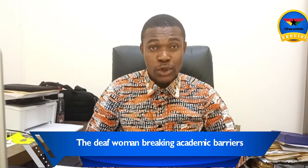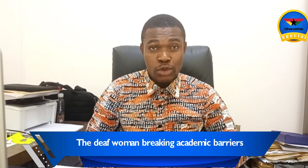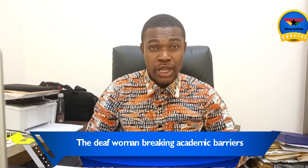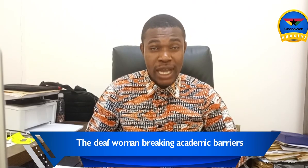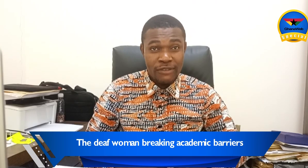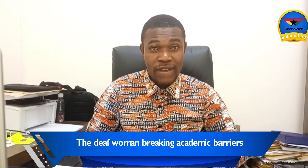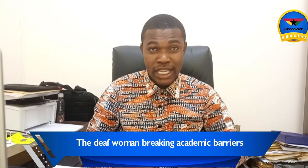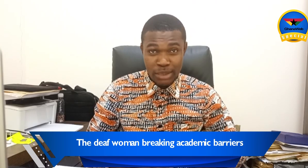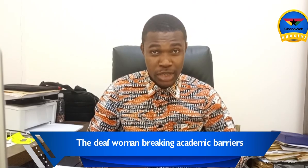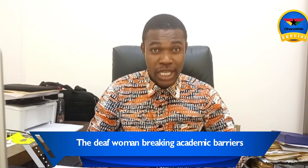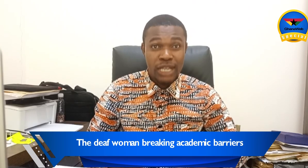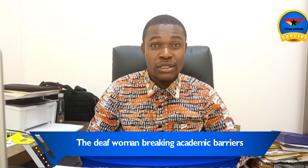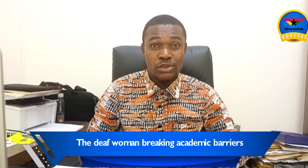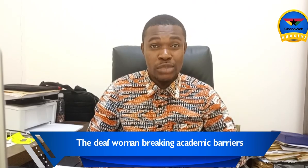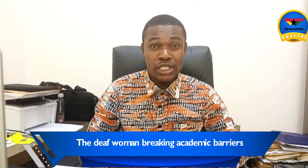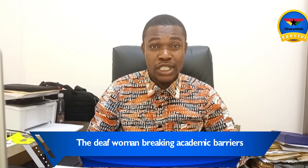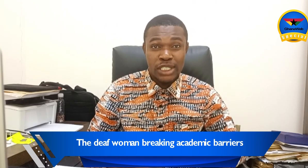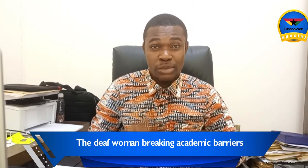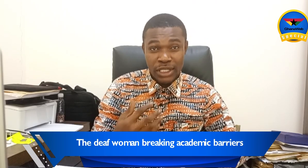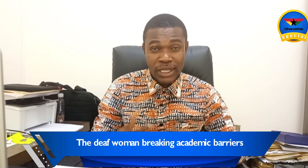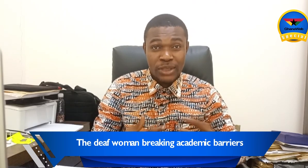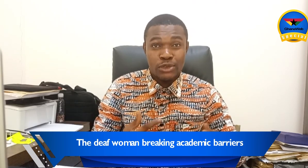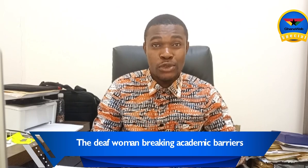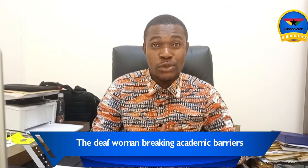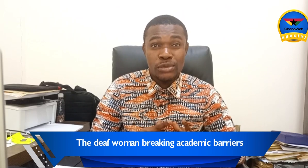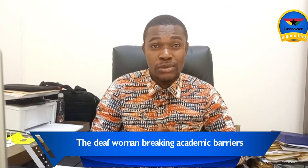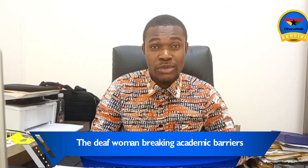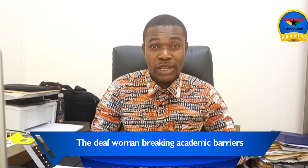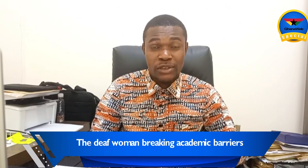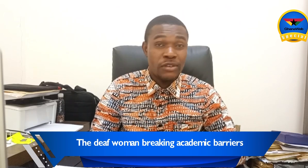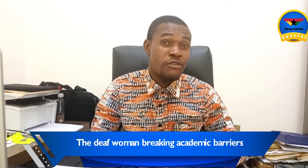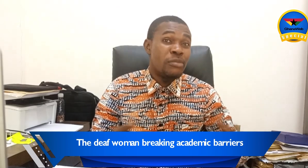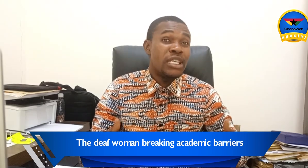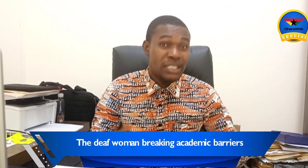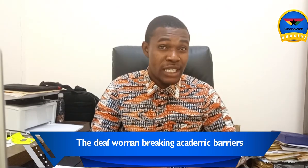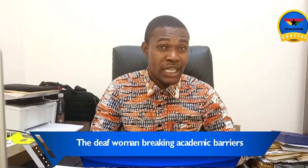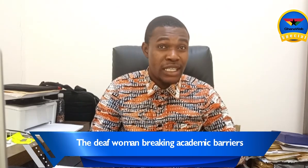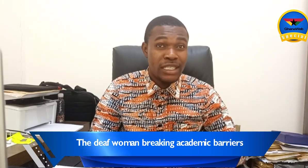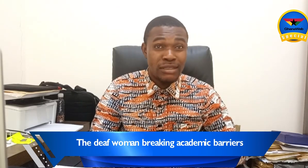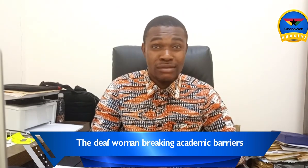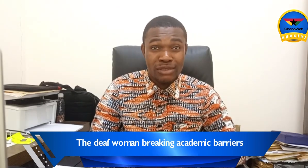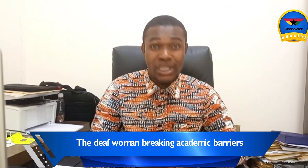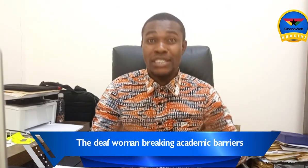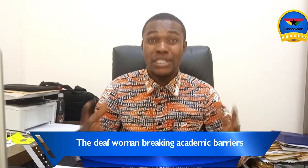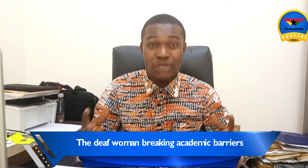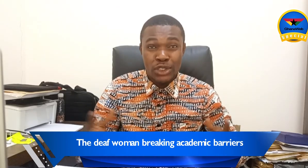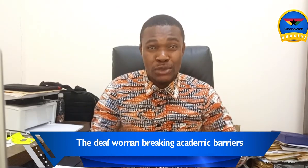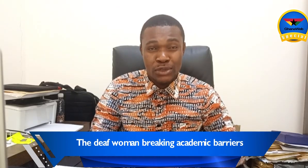though you may have an interpreter to be interpreting the things to you, when we are talking of formulas here and quantitative issues,